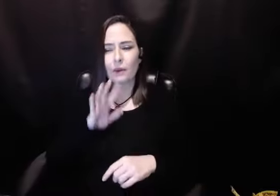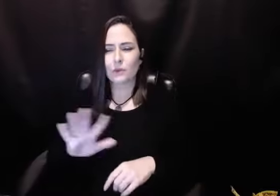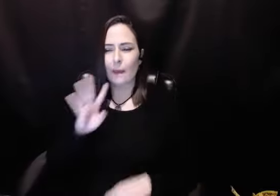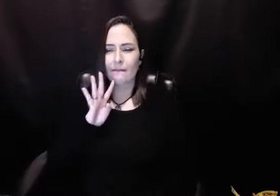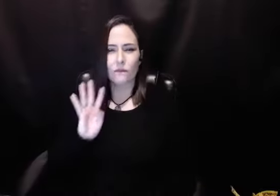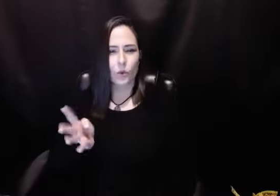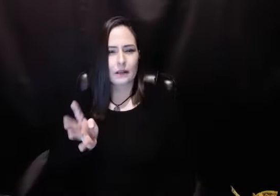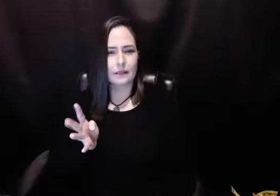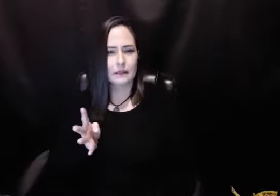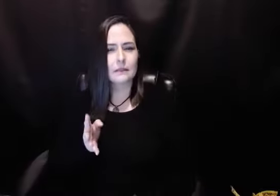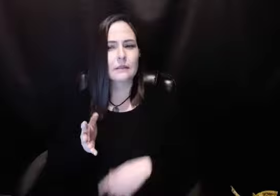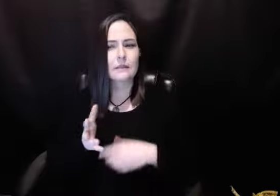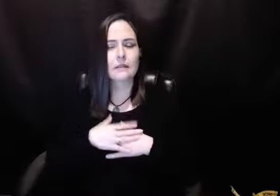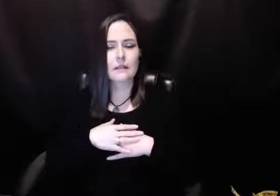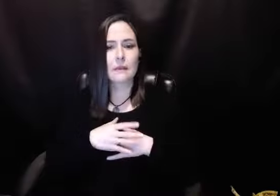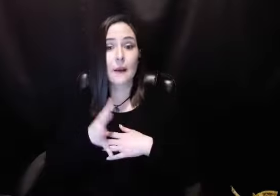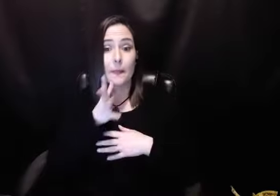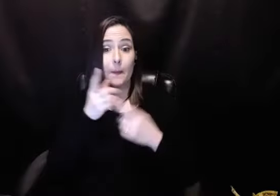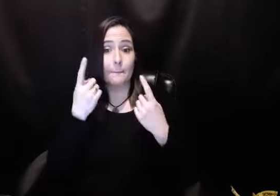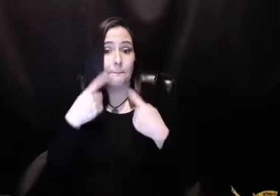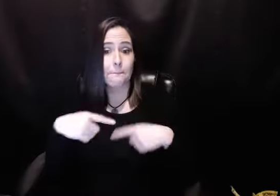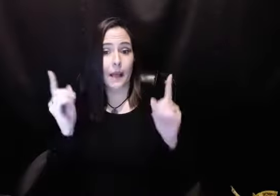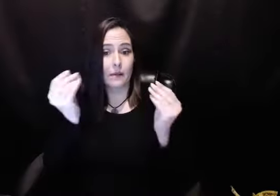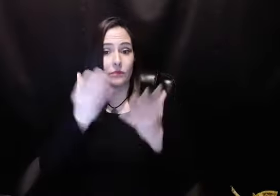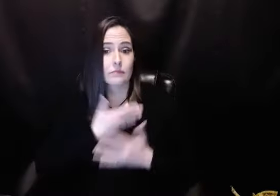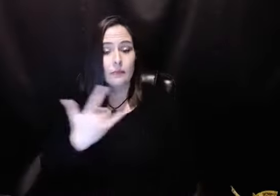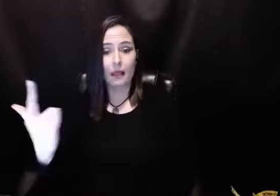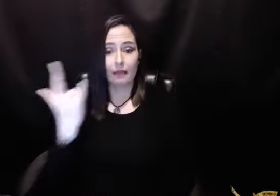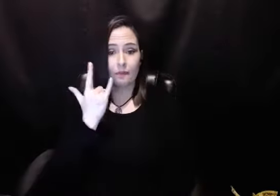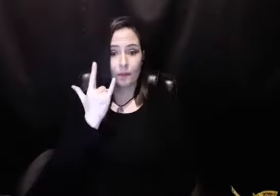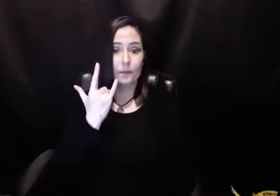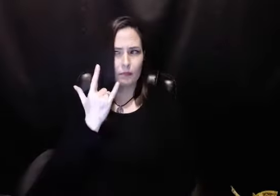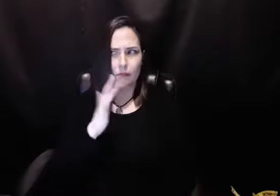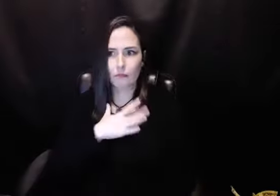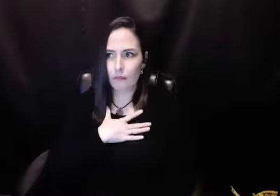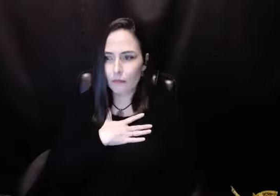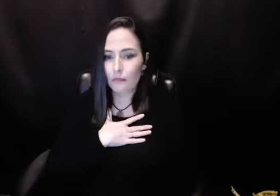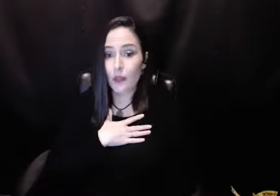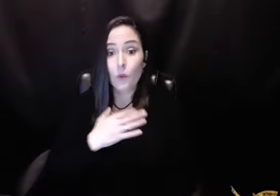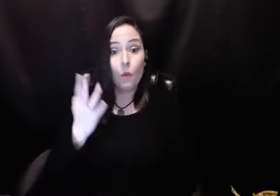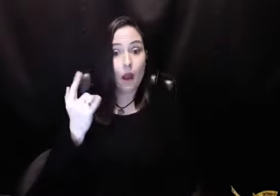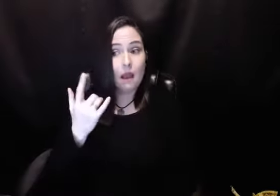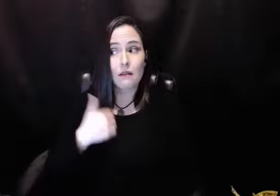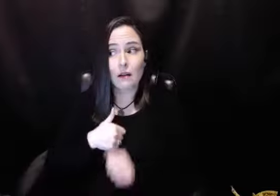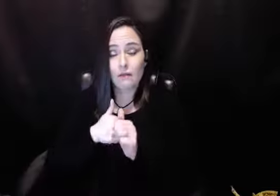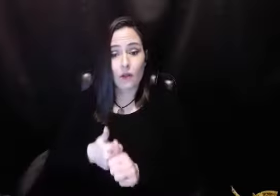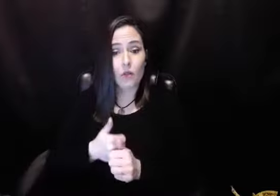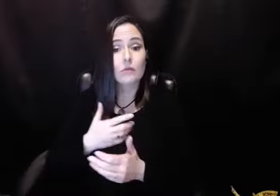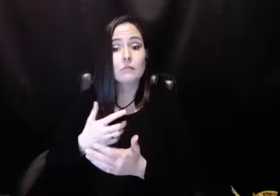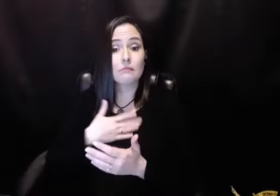you know, I was in my 40s before I ever heard the words, I love you for my mother. And it was because I did what you told